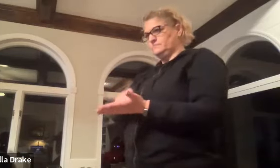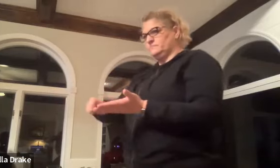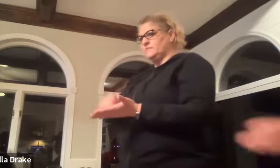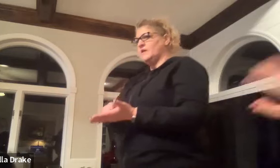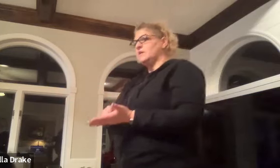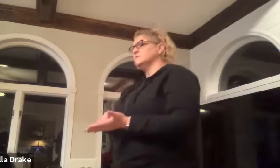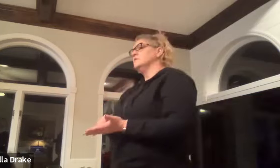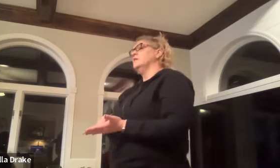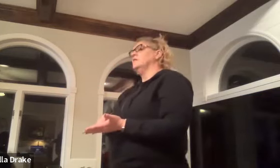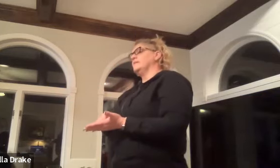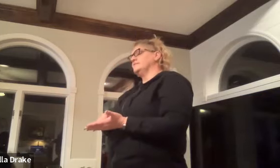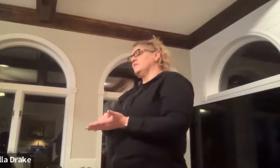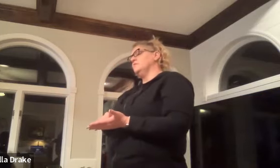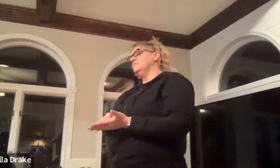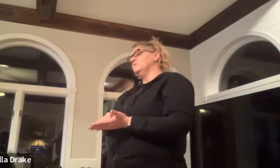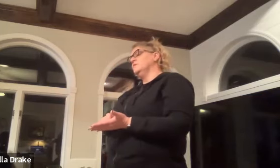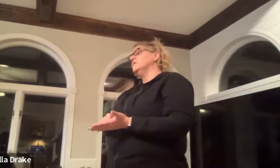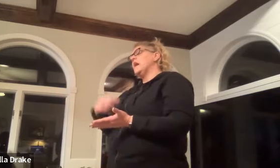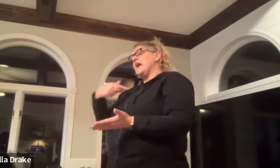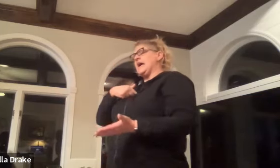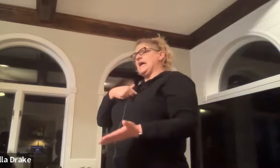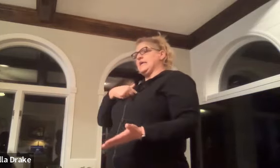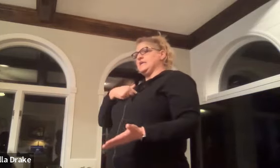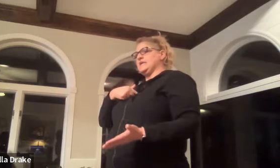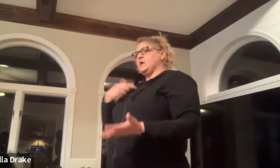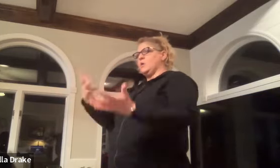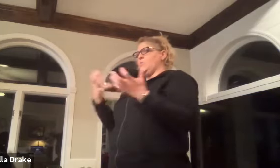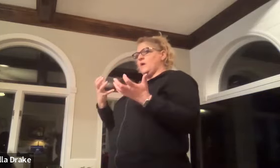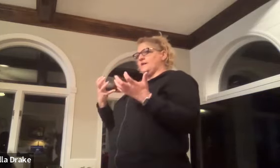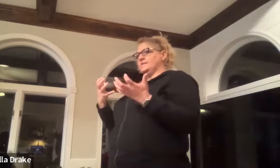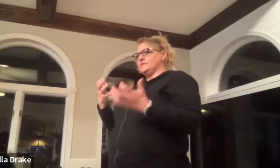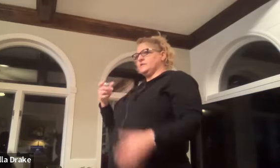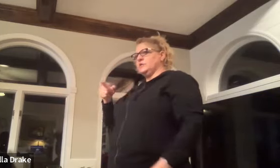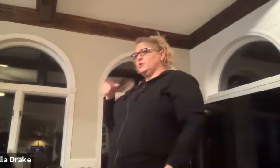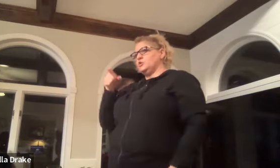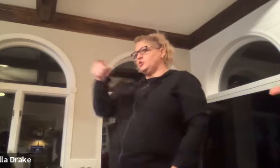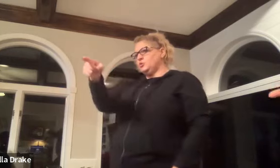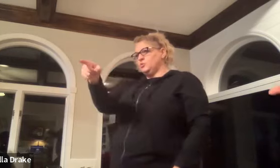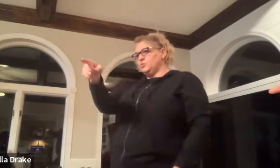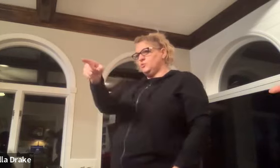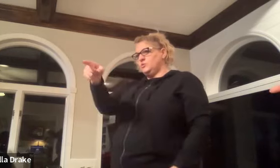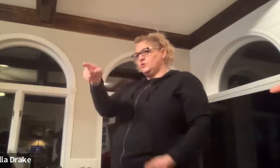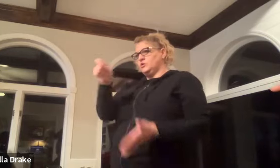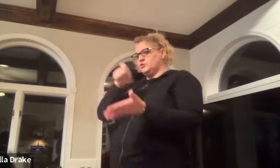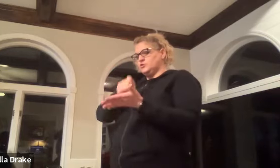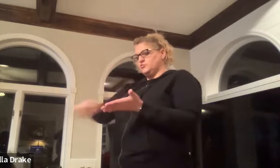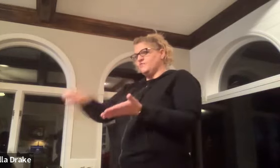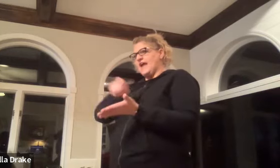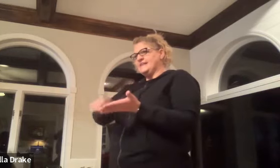the words okay so i want you write